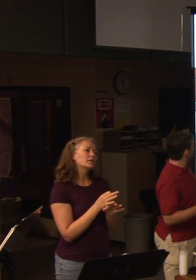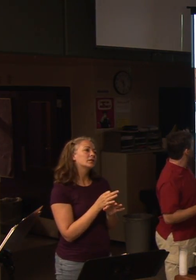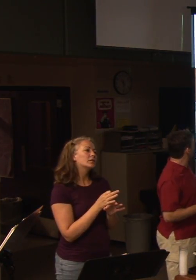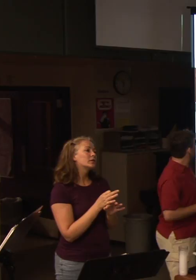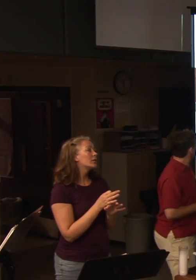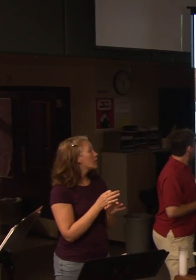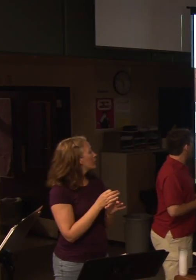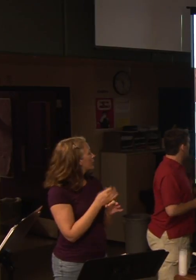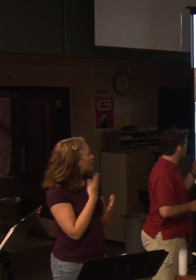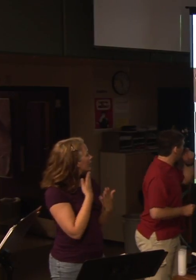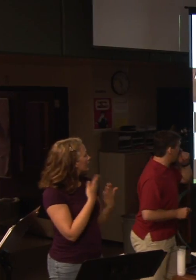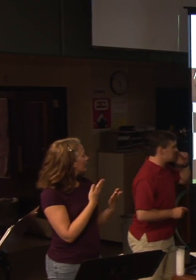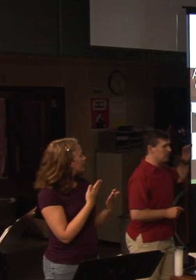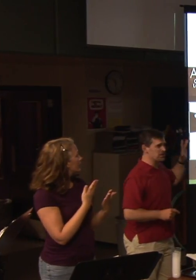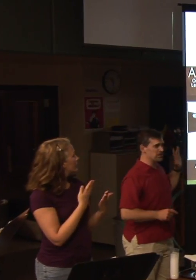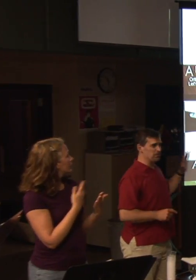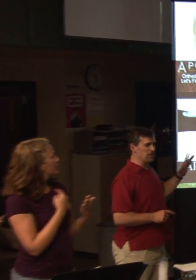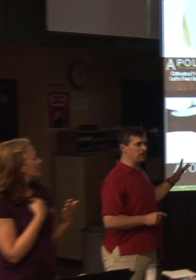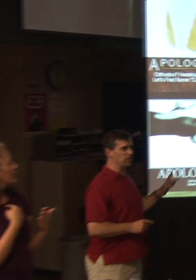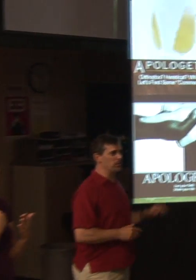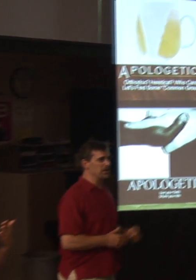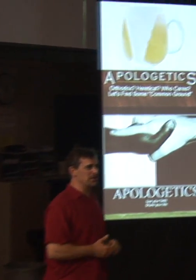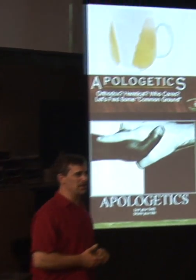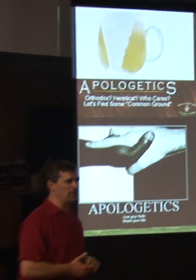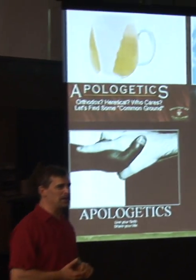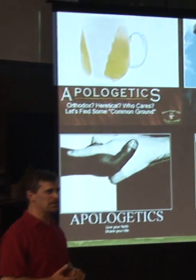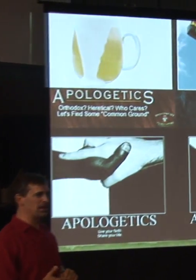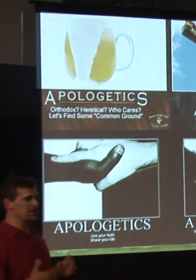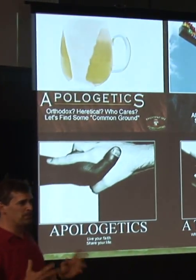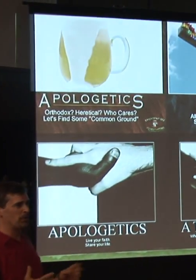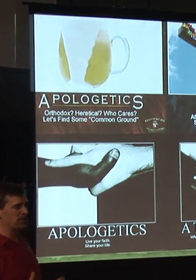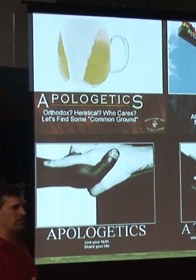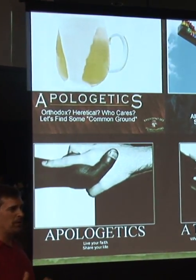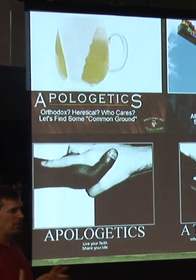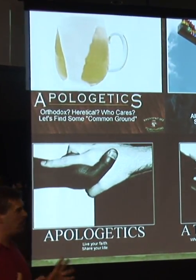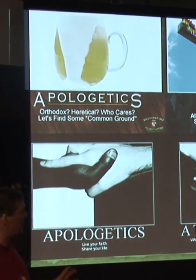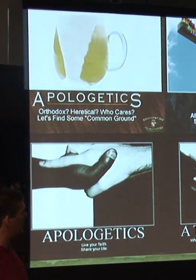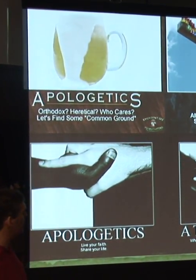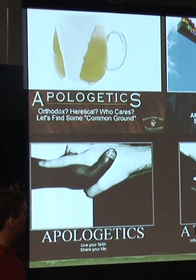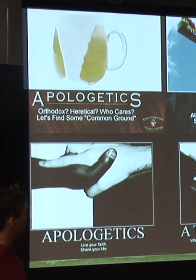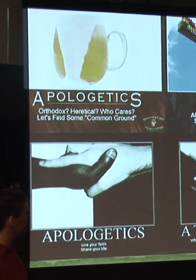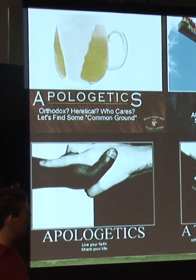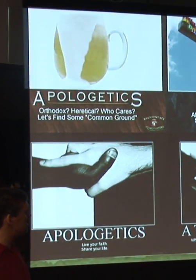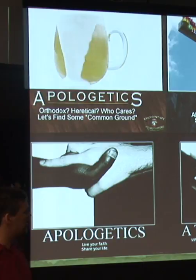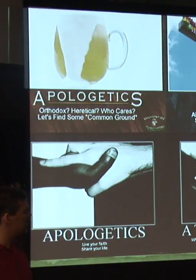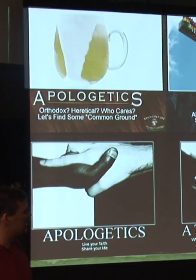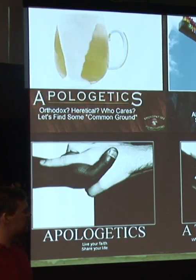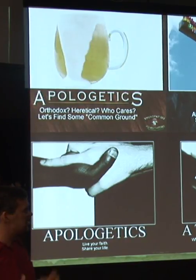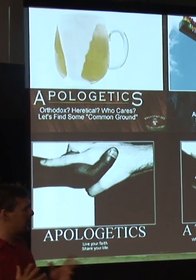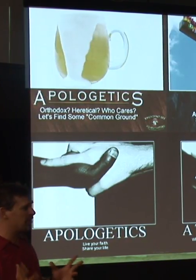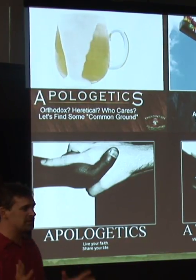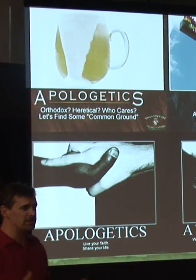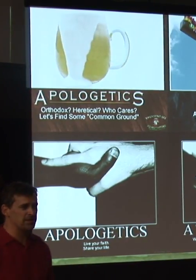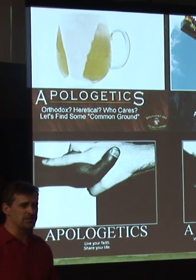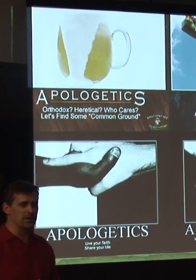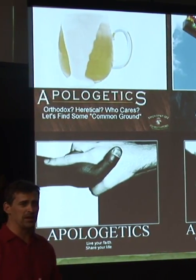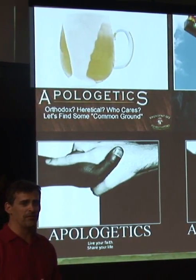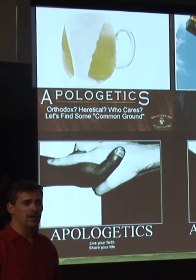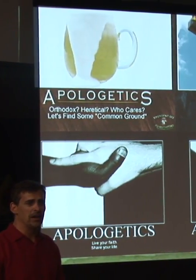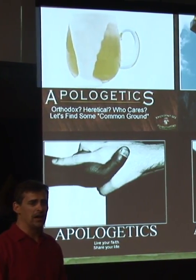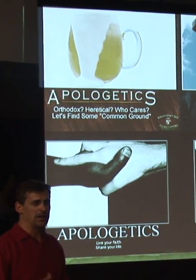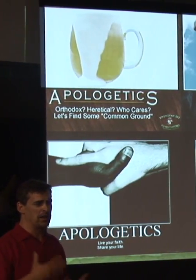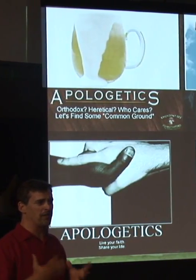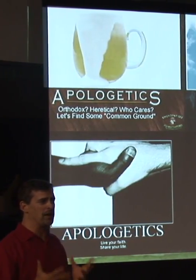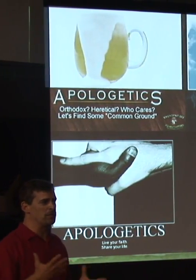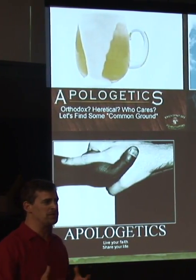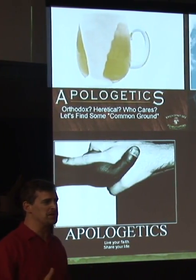Oh, thank you. And I actually want to just read through these and invite us to kind of explore this journey. know, remember what we last week is we stepped into this week